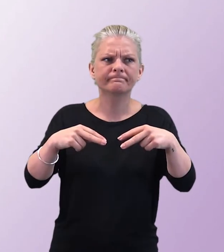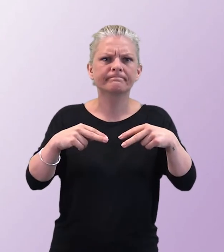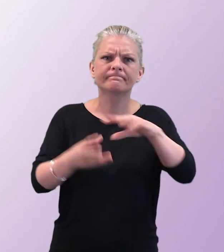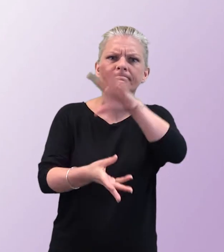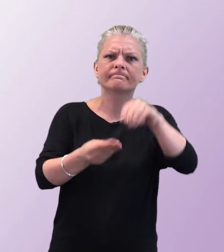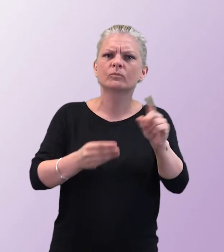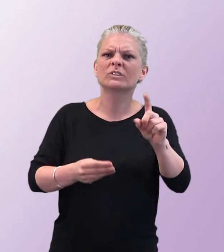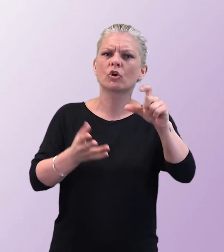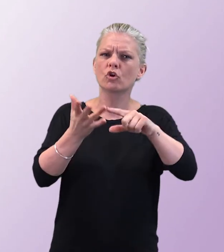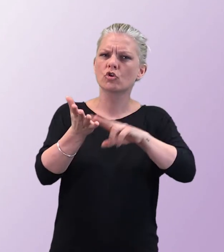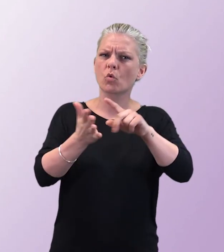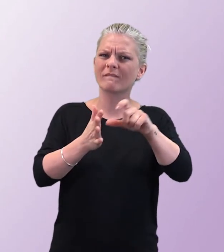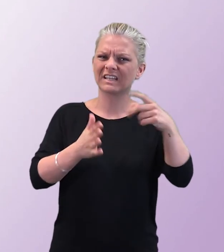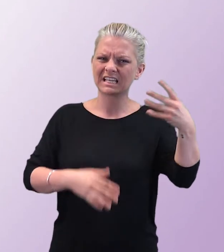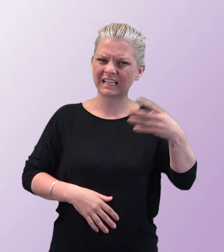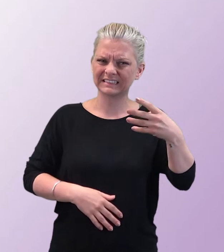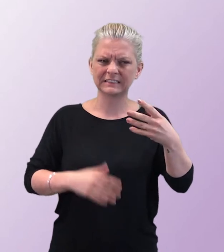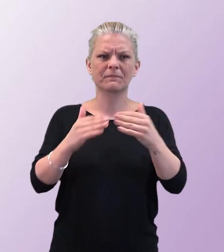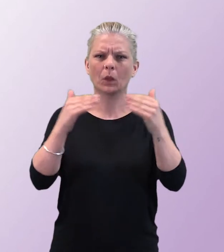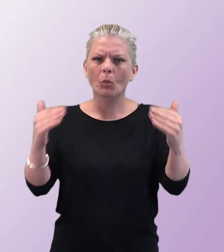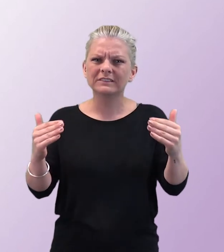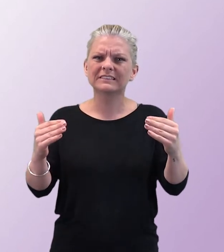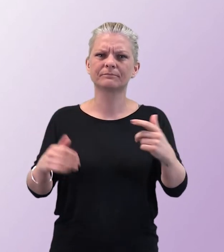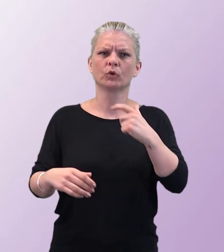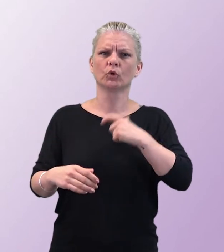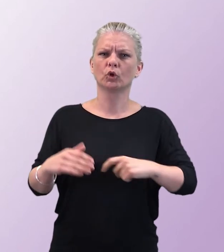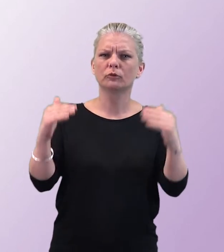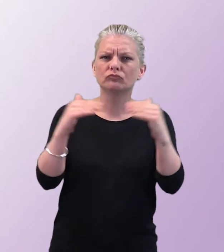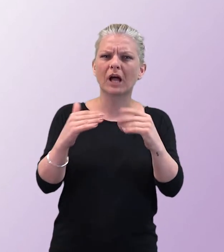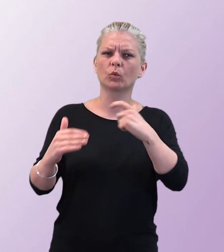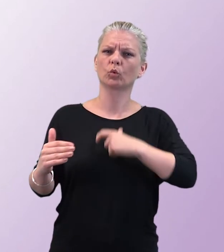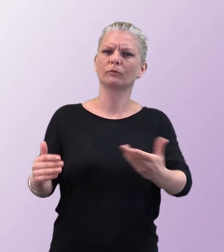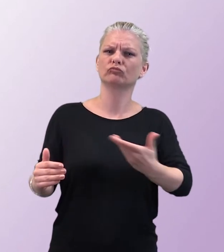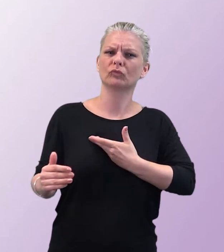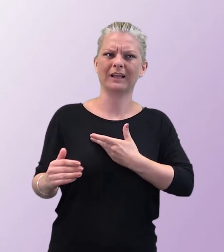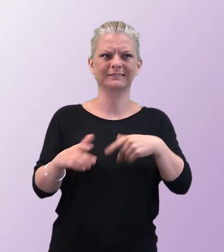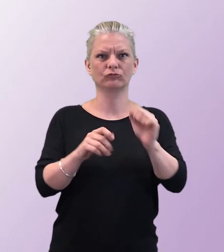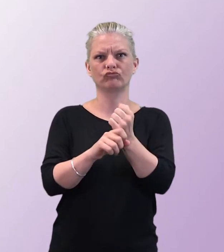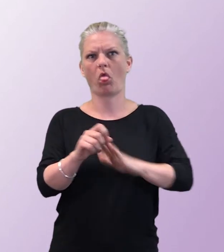COVID-19 and Equalities and Human Rights in Scotland. Call for views. Overview.